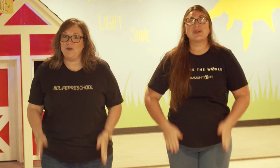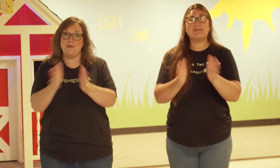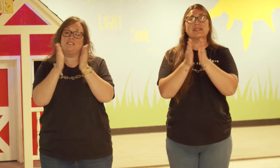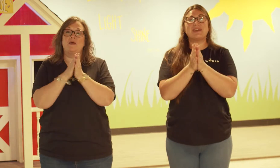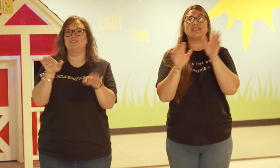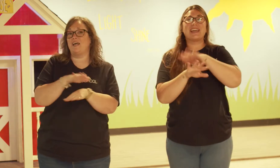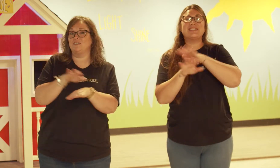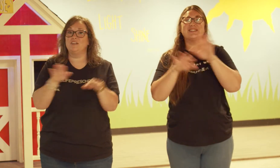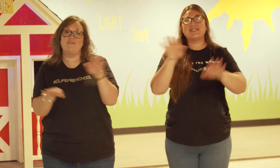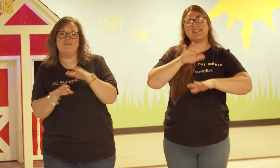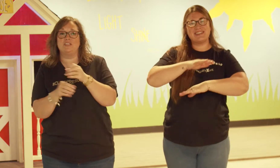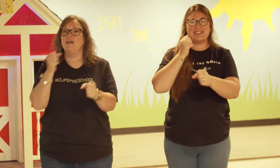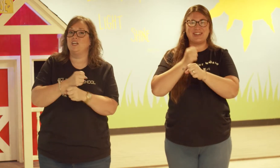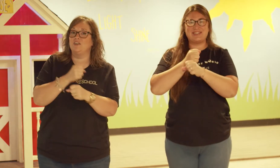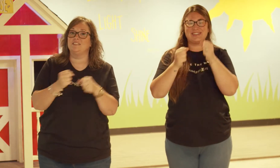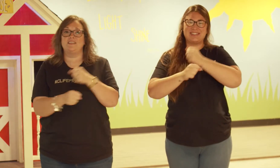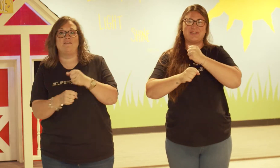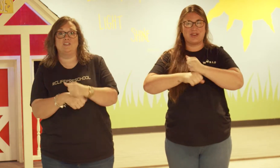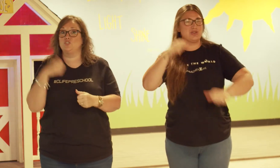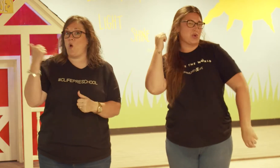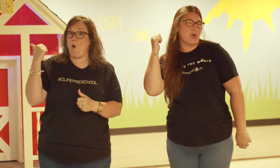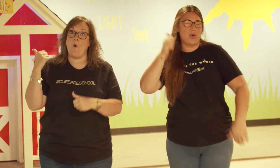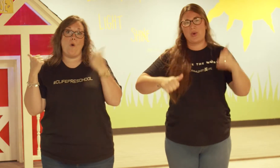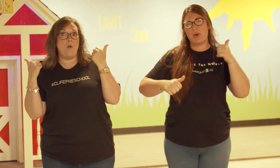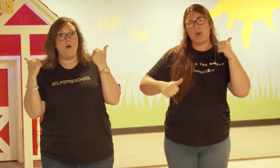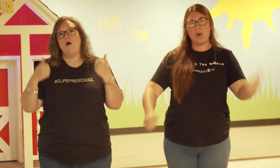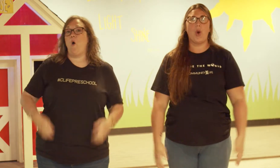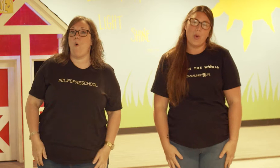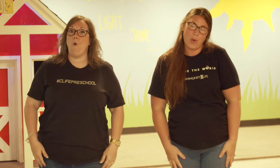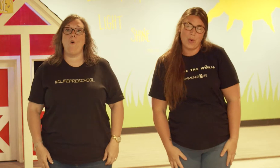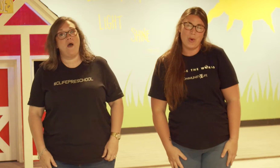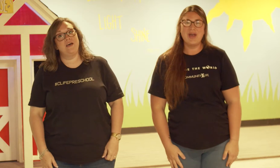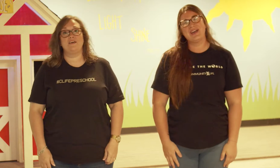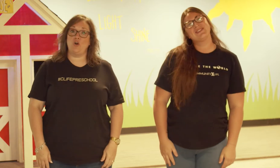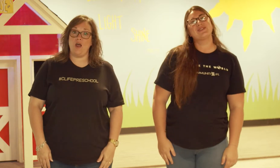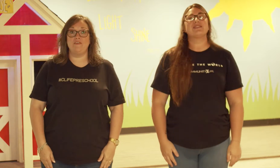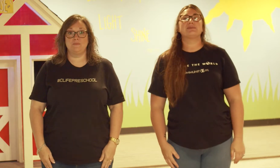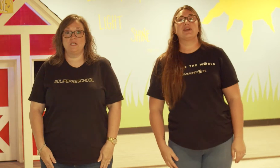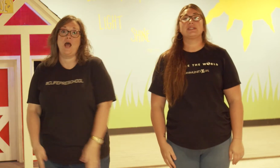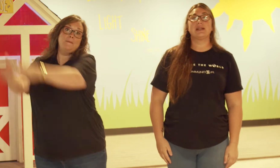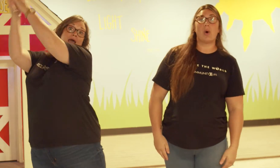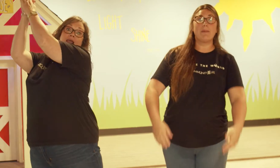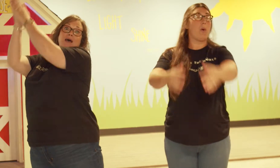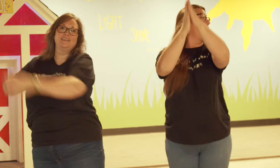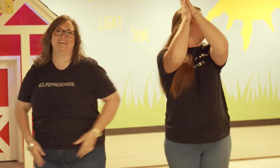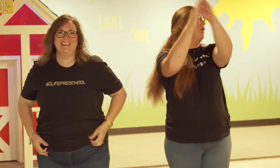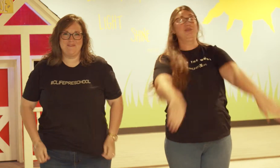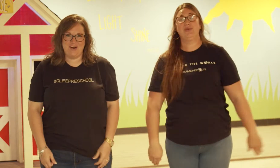joy, peace, space It's kindness, goodness, faithfulness It's gentleness, it's self-control Oh, the fruit of the spirit's not a banana The fruit